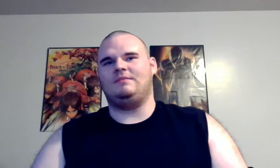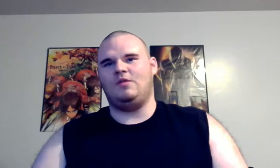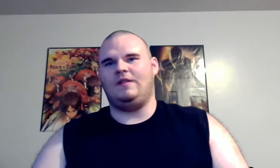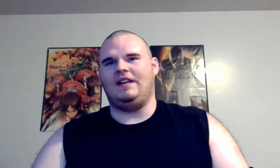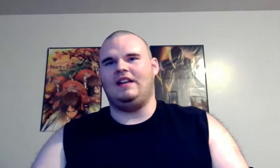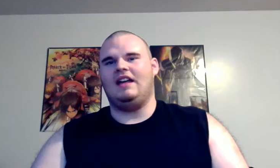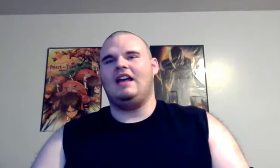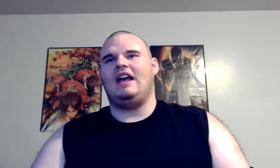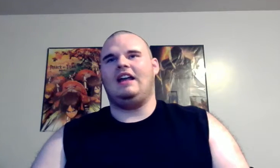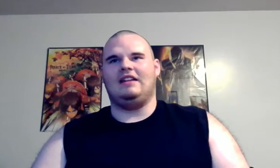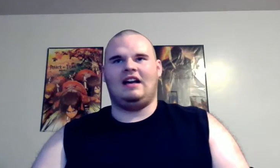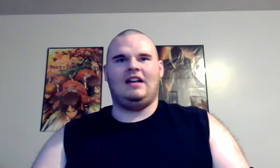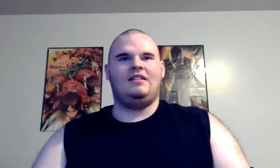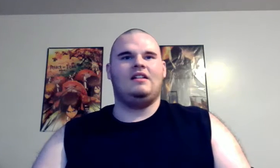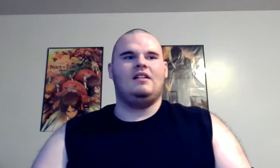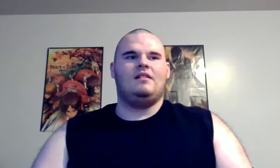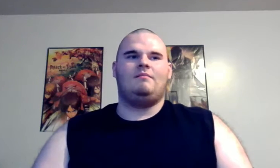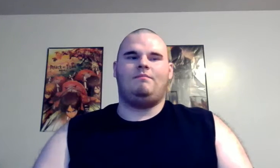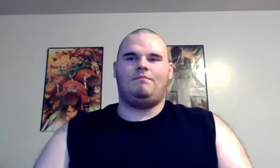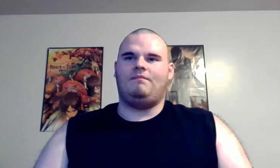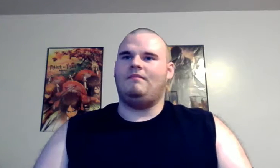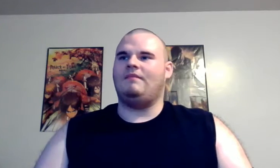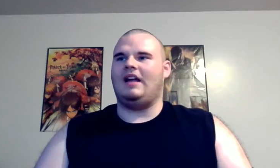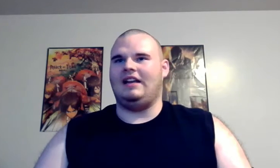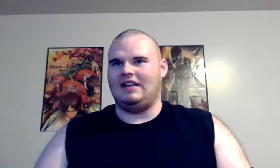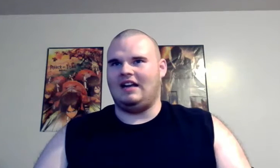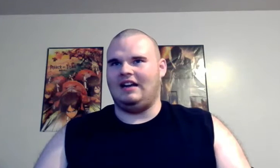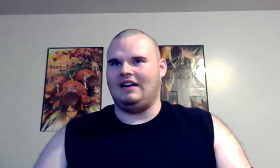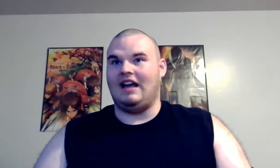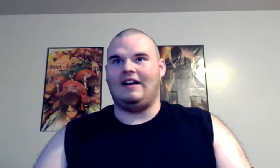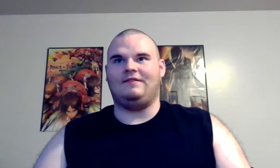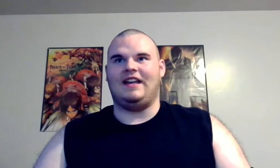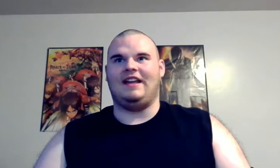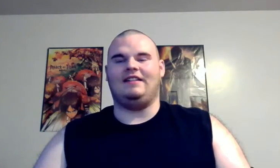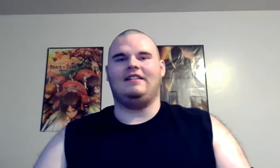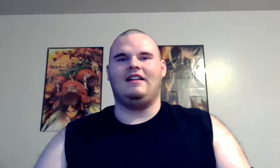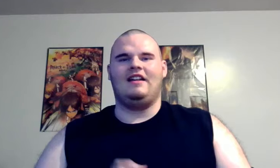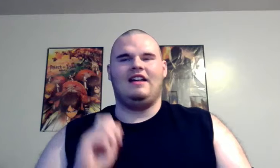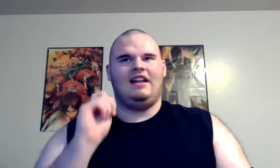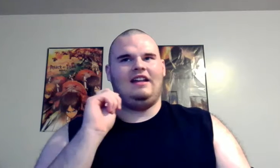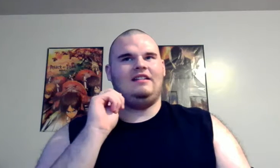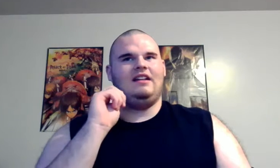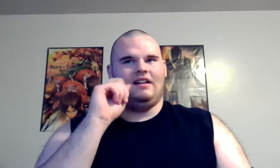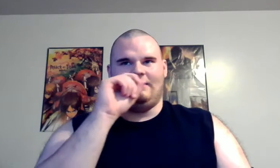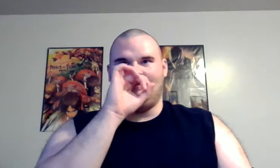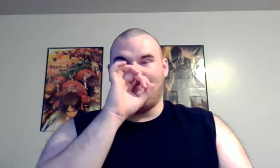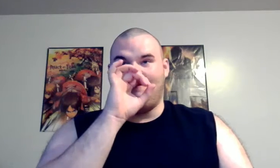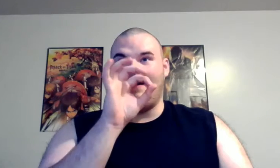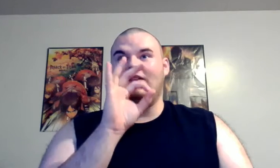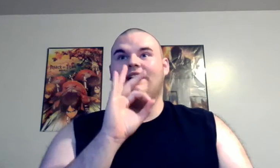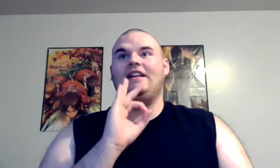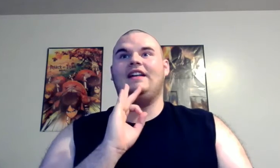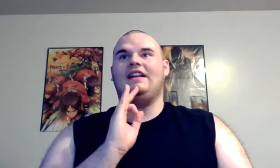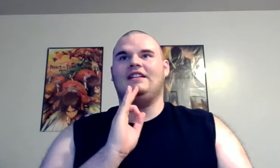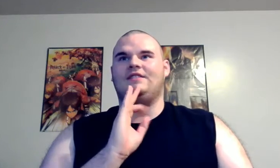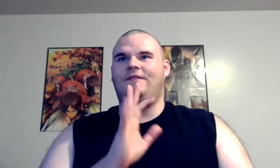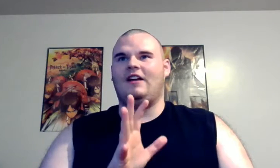movie a nine a nine out of ten it very it is very